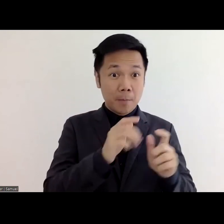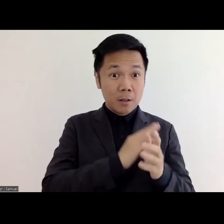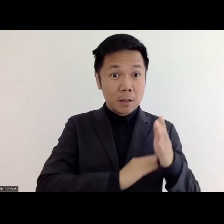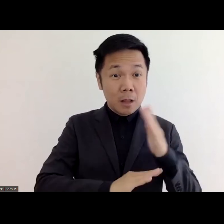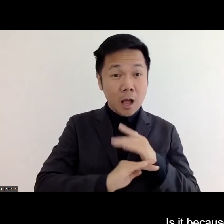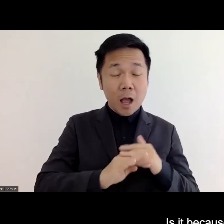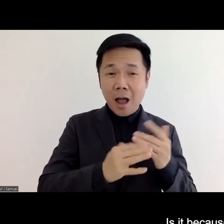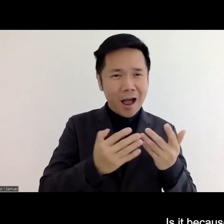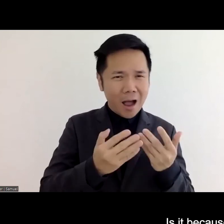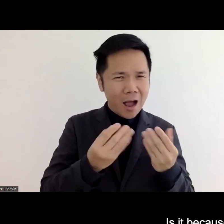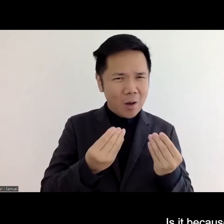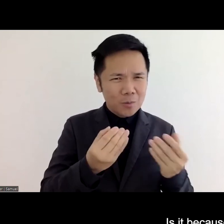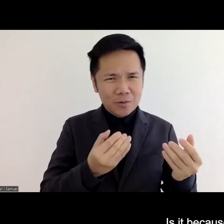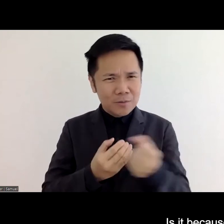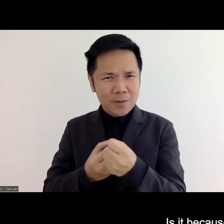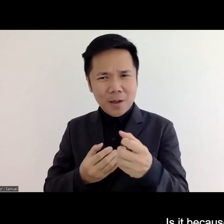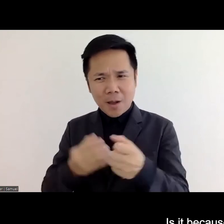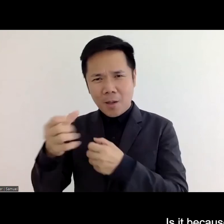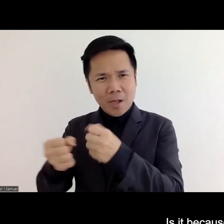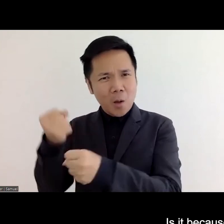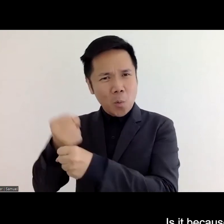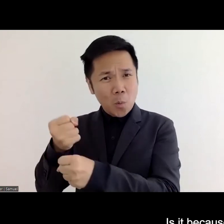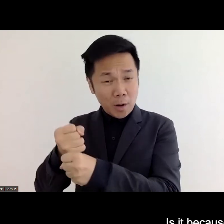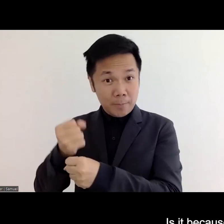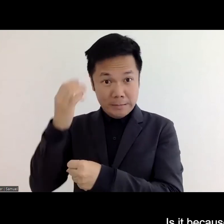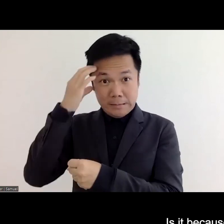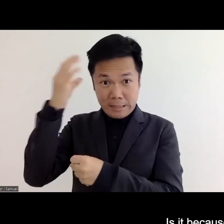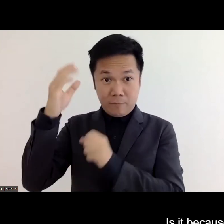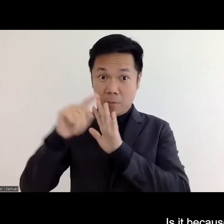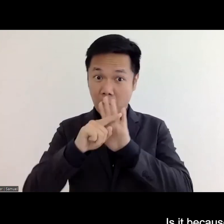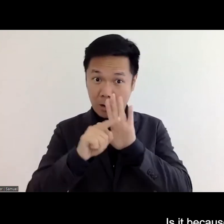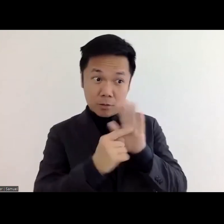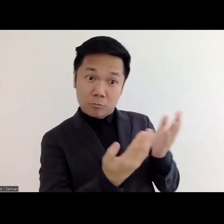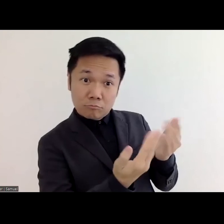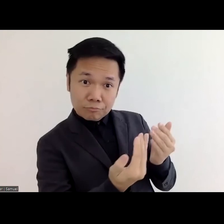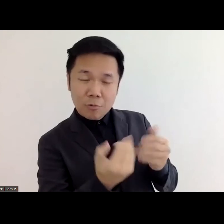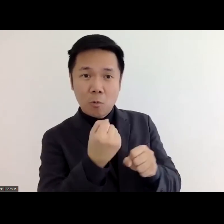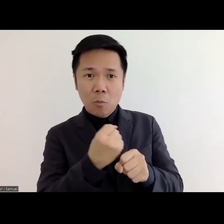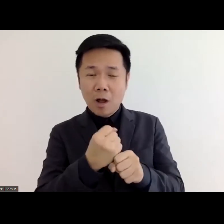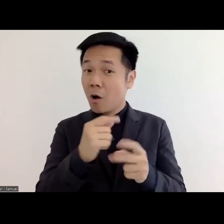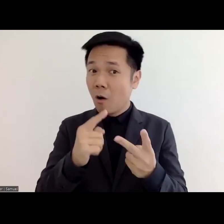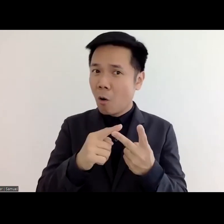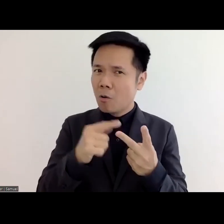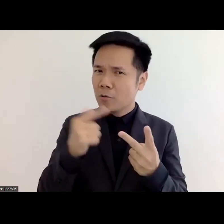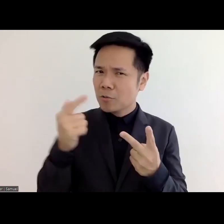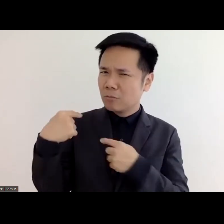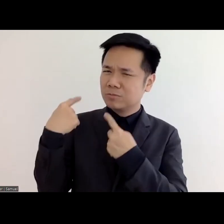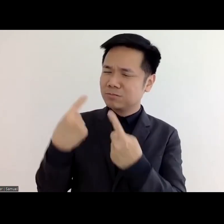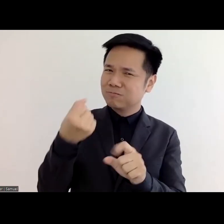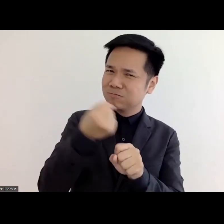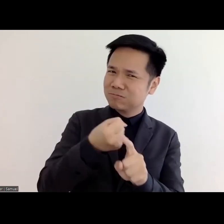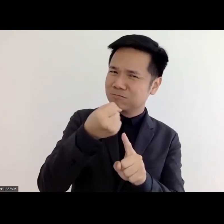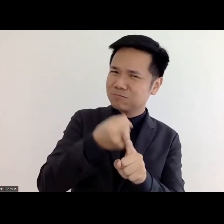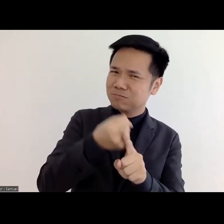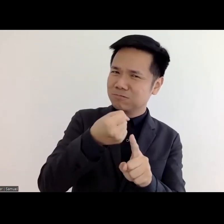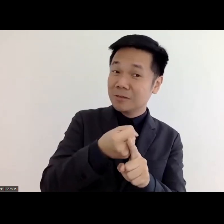employed is it because of government interventions or a result of long-time advocacy there is a need to benchmark there